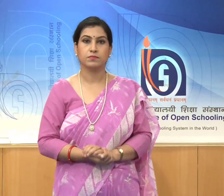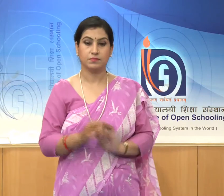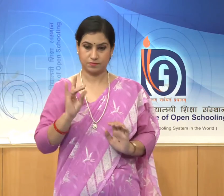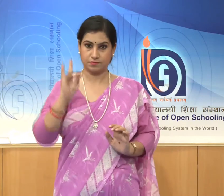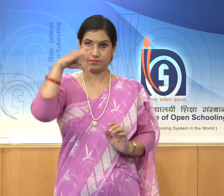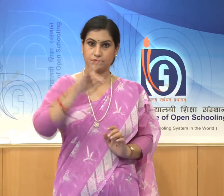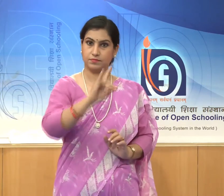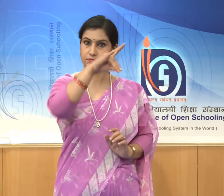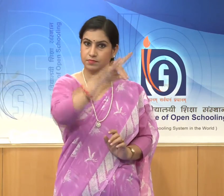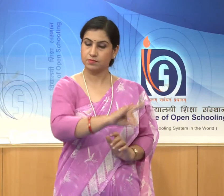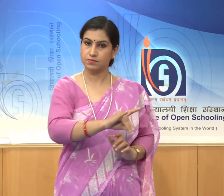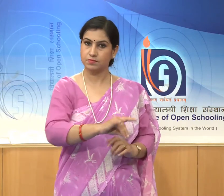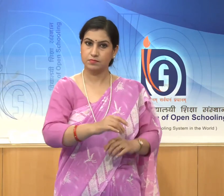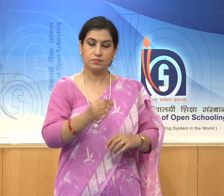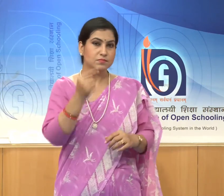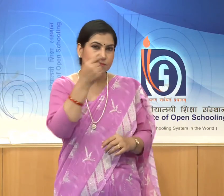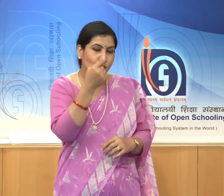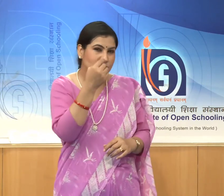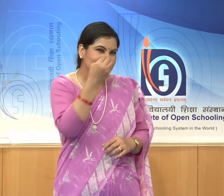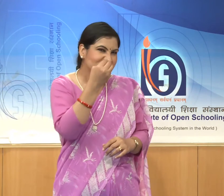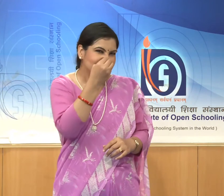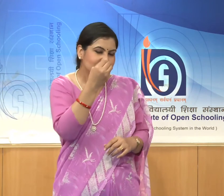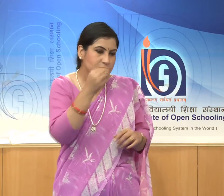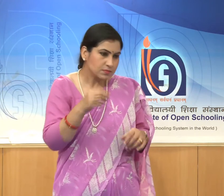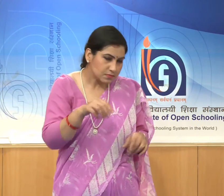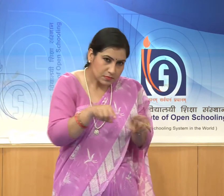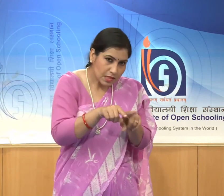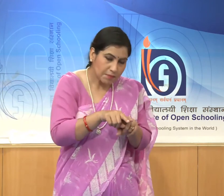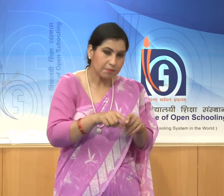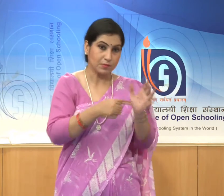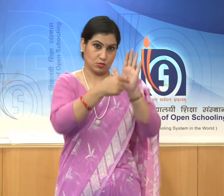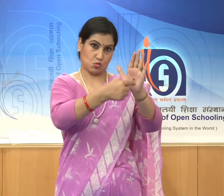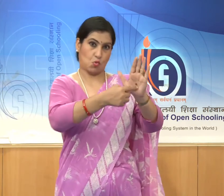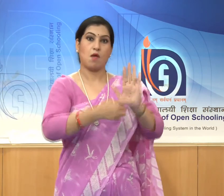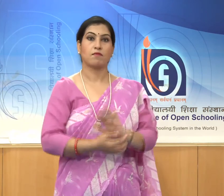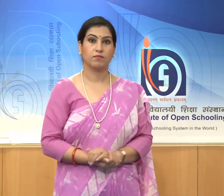scratching its nose, all show